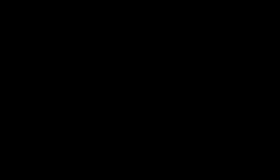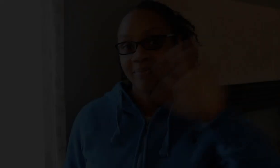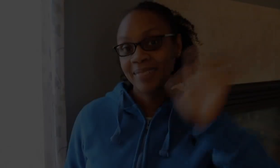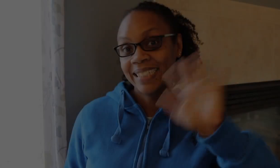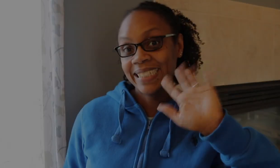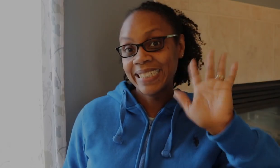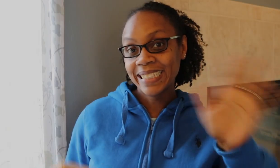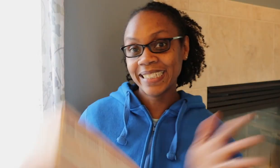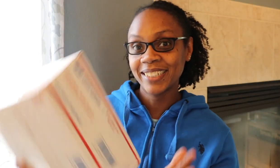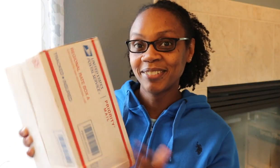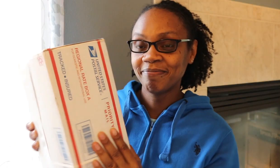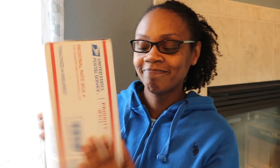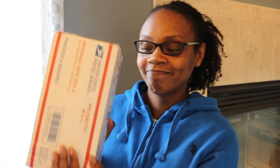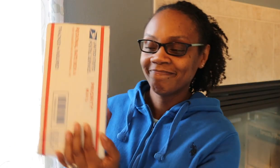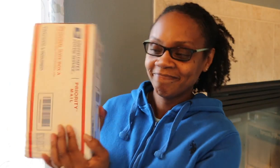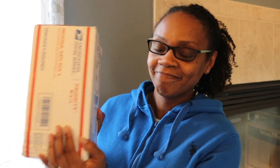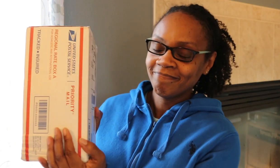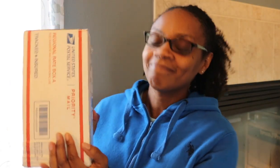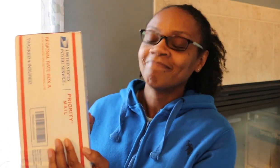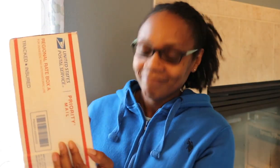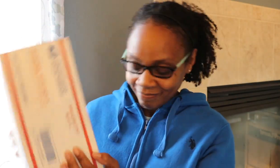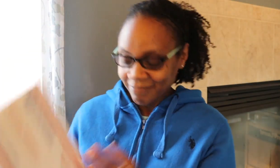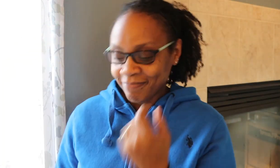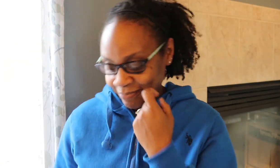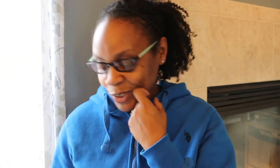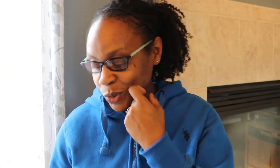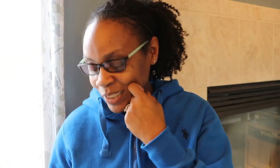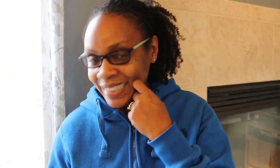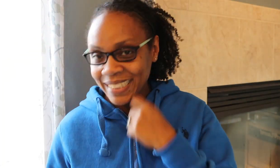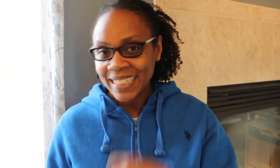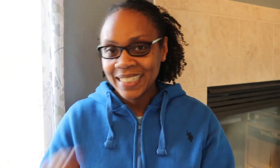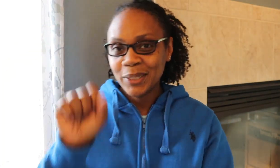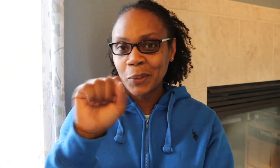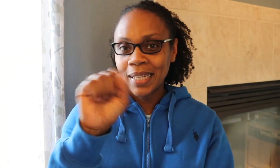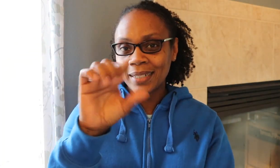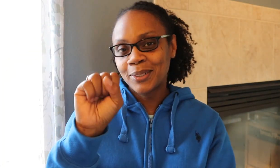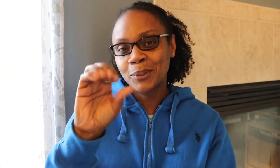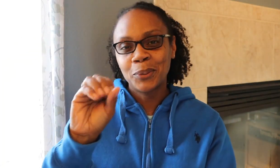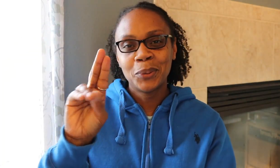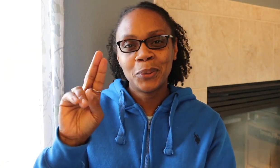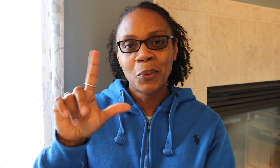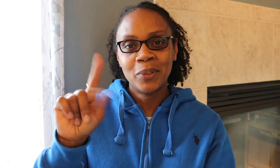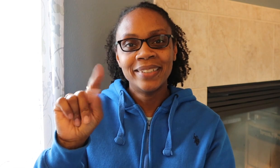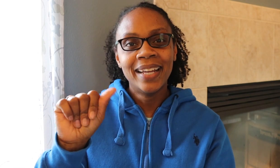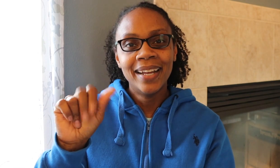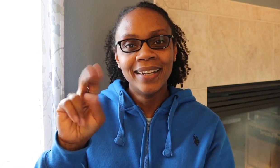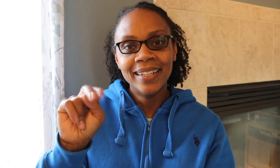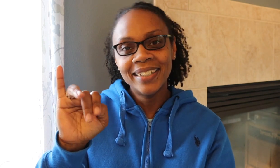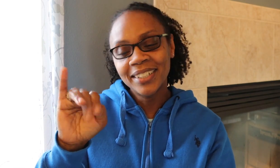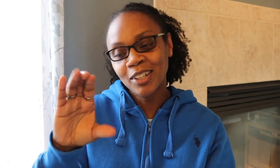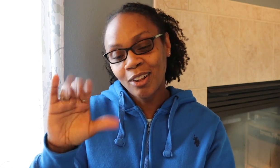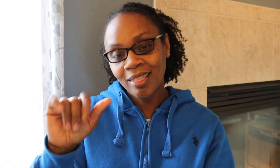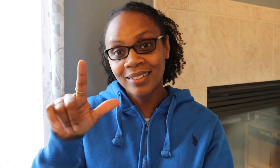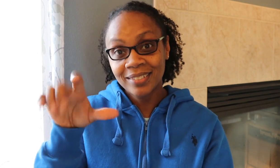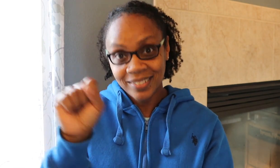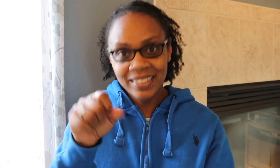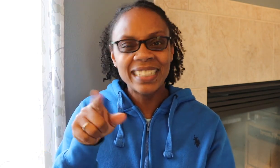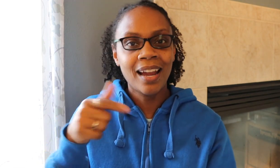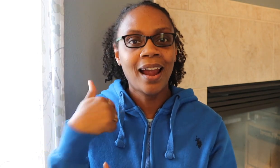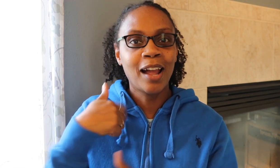Hey guys! Yes, so recently Sultanicals had a great